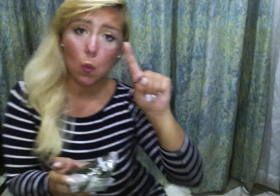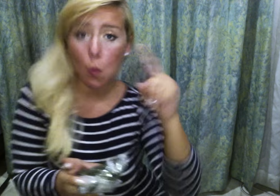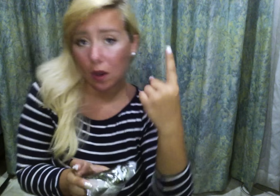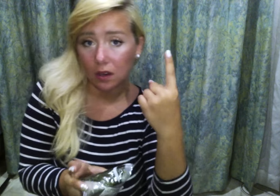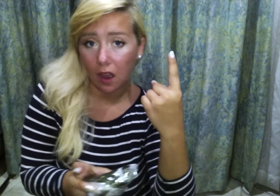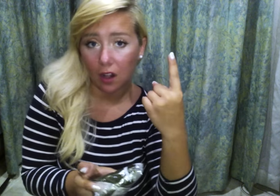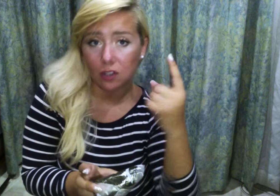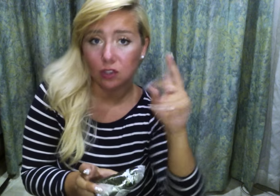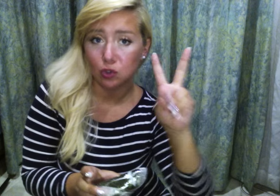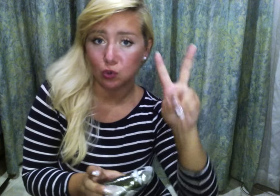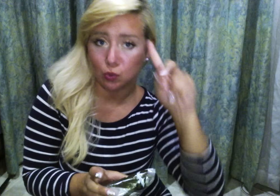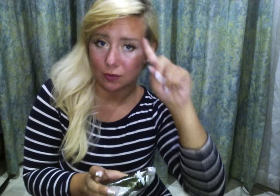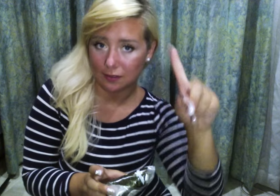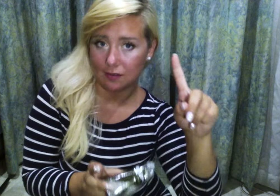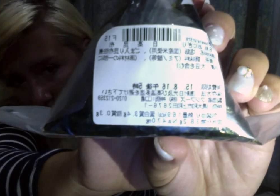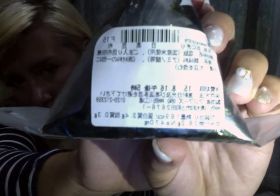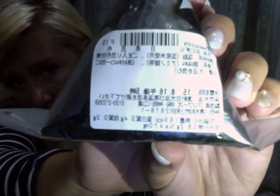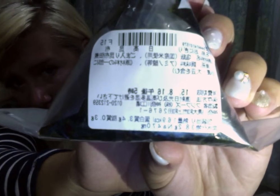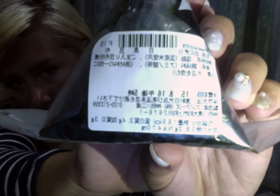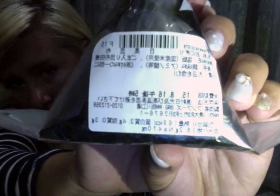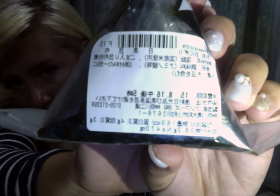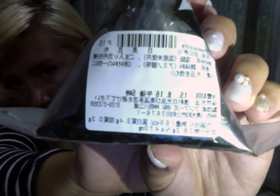kind that I have here cost a dollar and two cents.